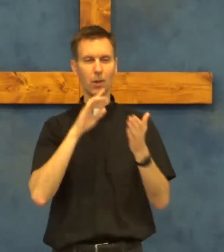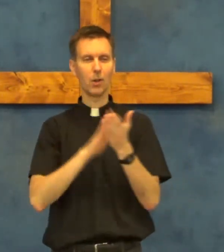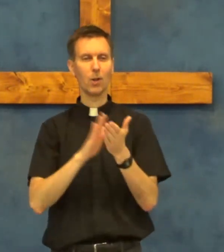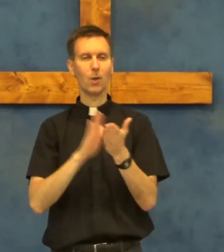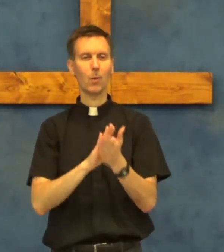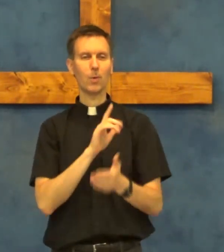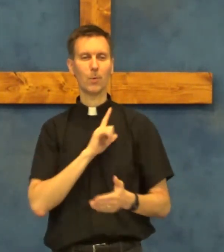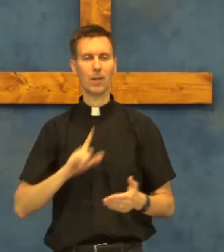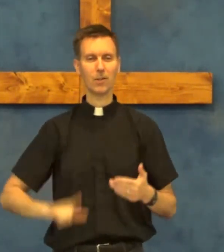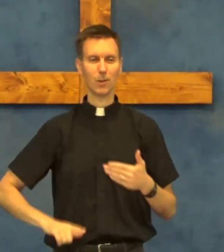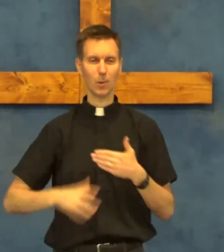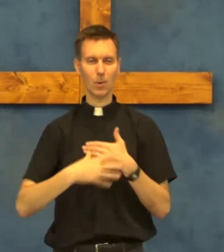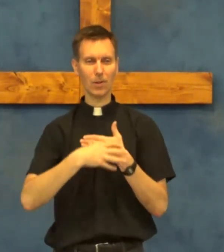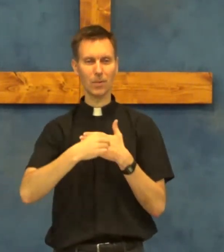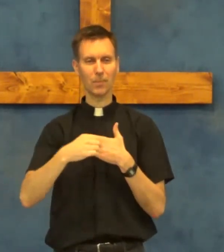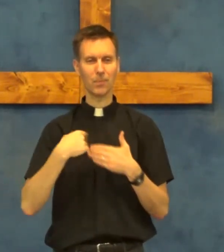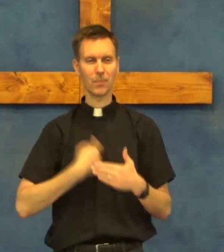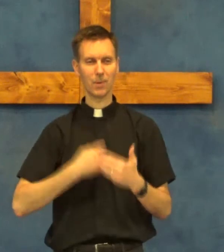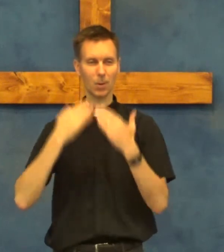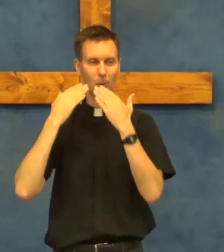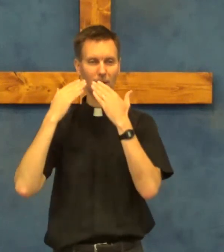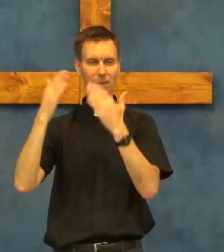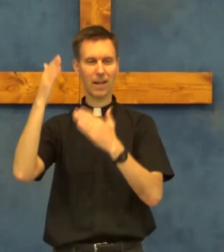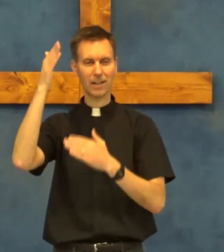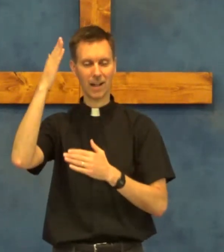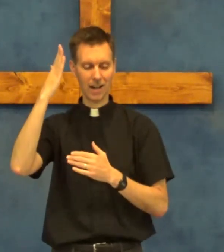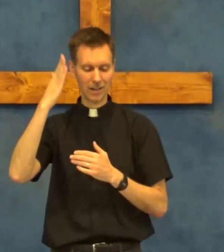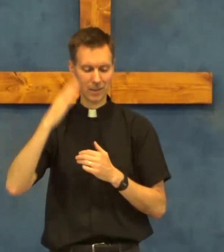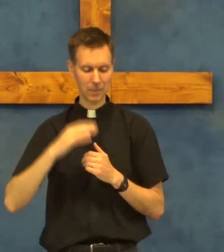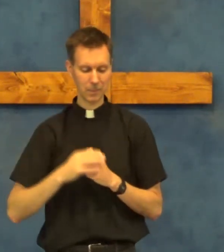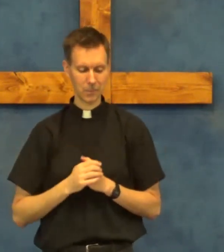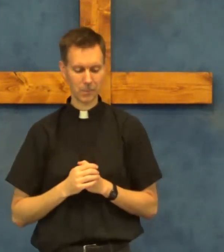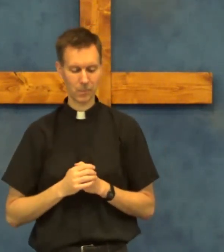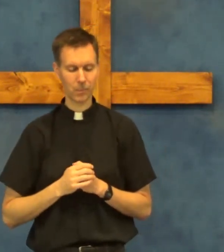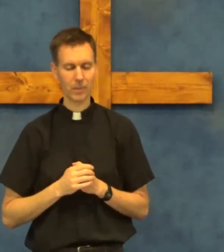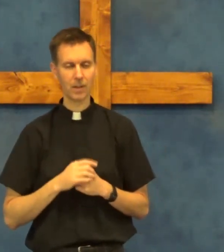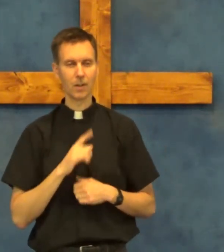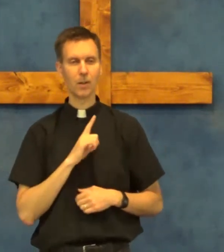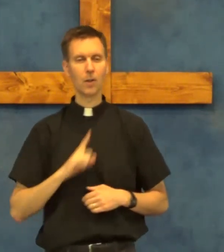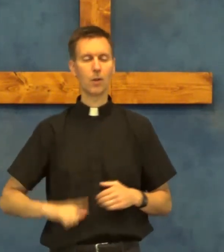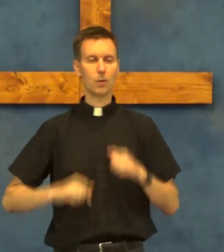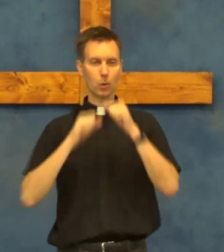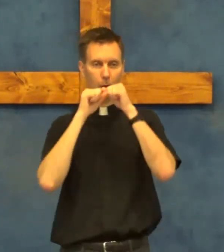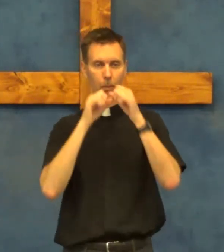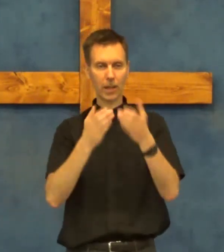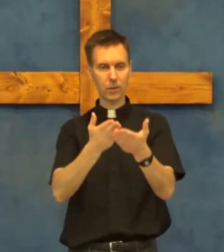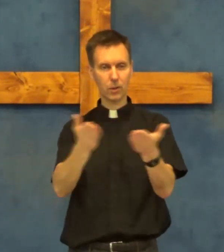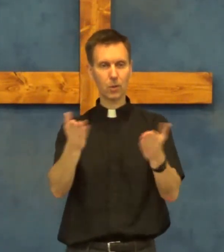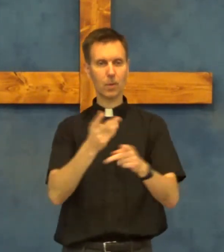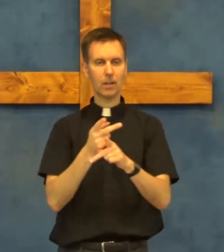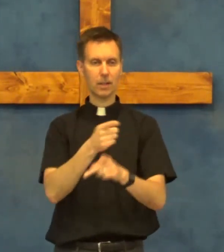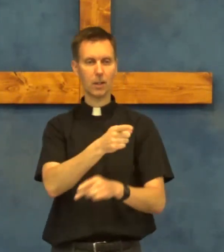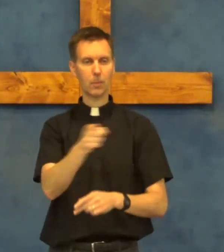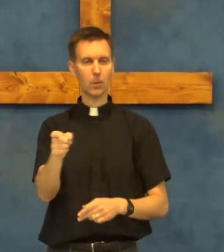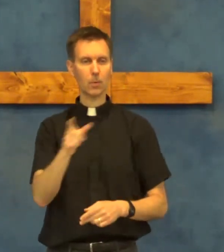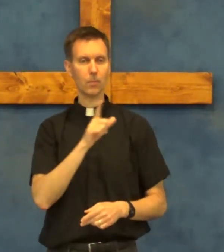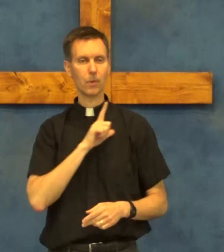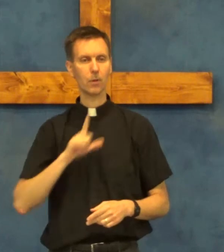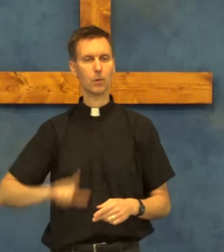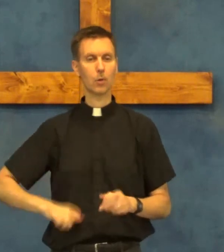we praise the Lord we thank God the Lord bless you keep you the